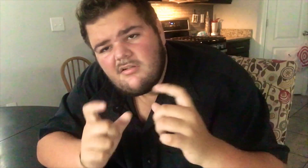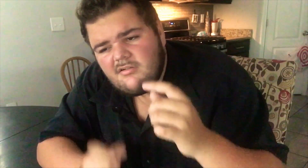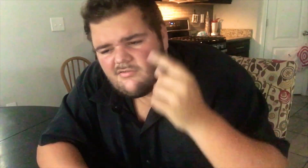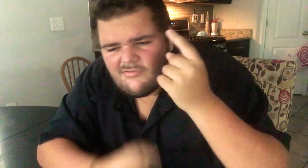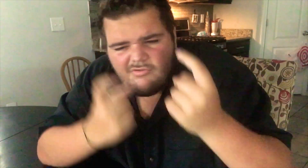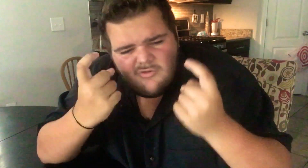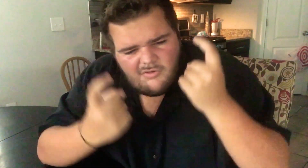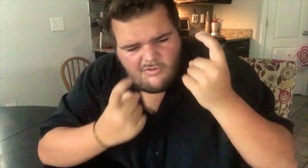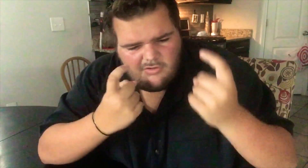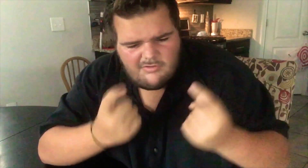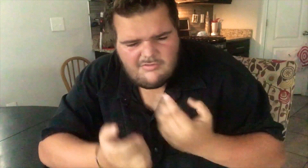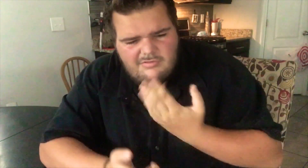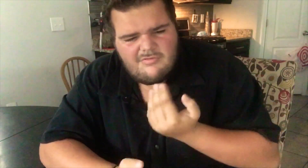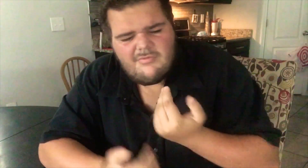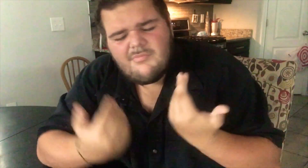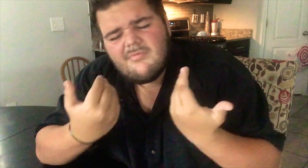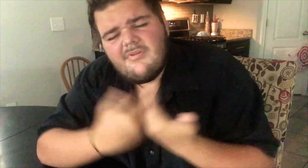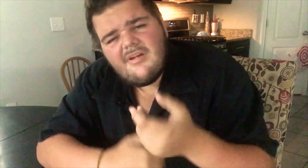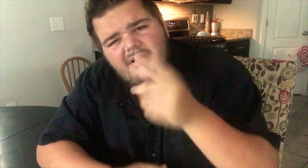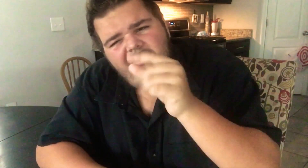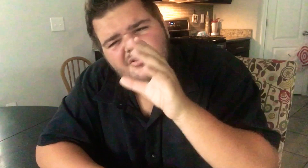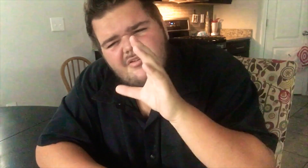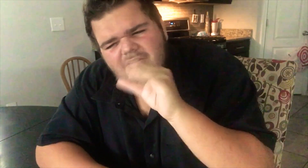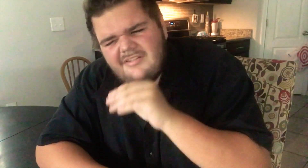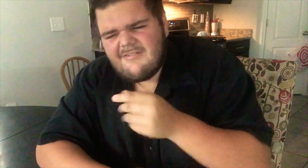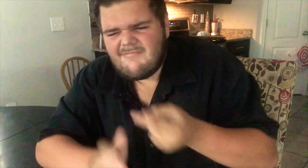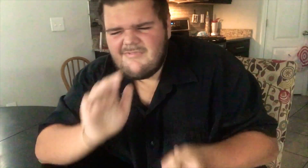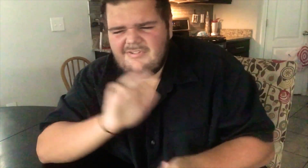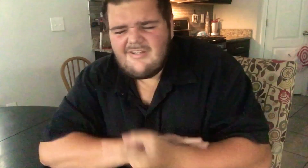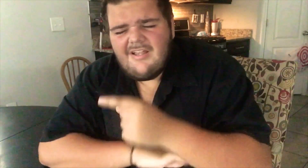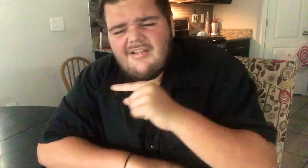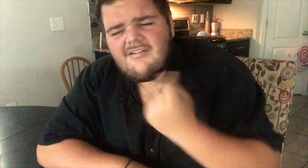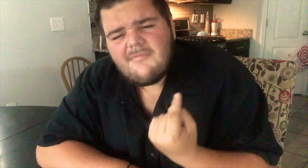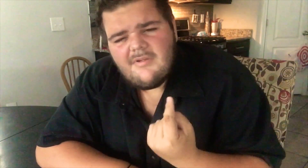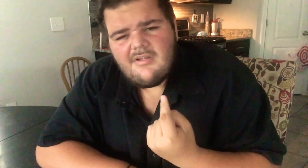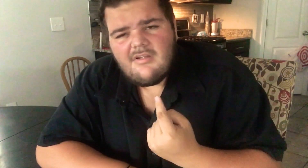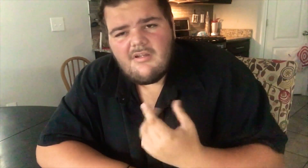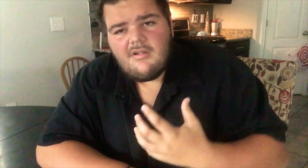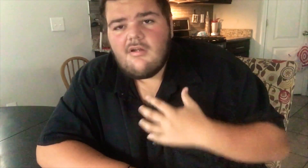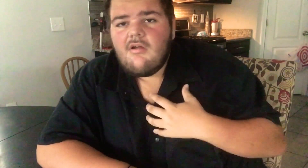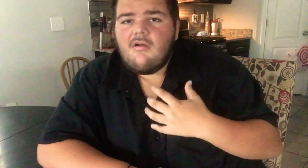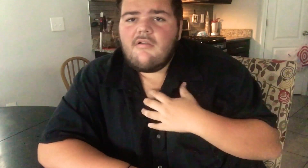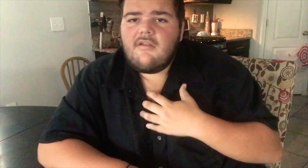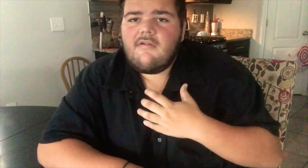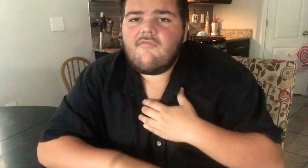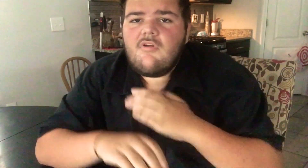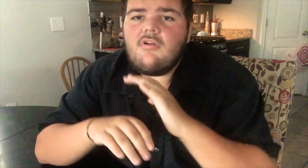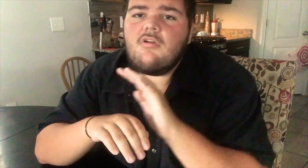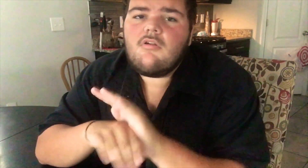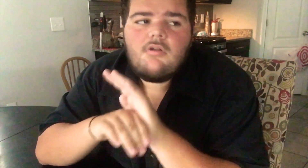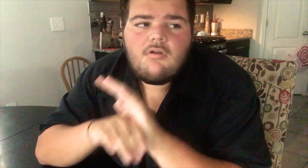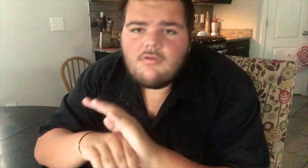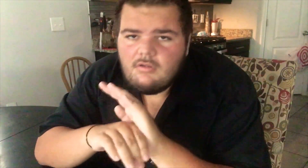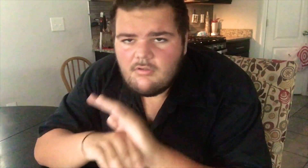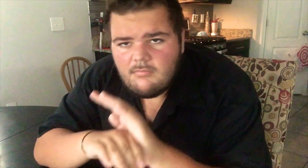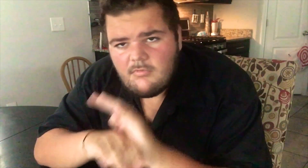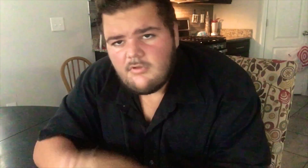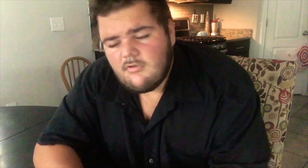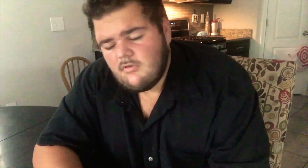you up tonight Baby, how do you sleep when you lie to me? All that fear and all